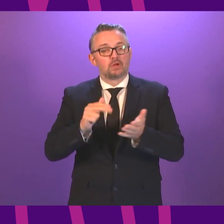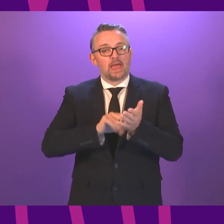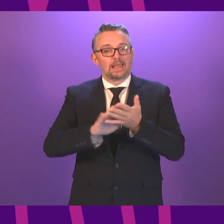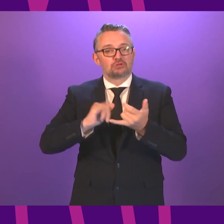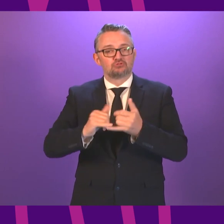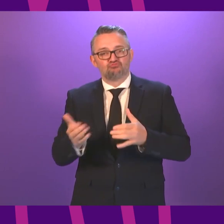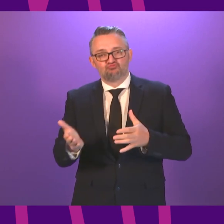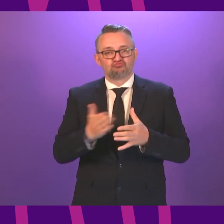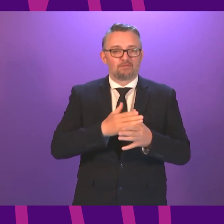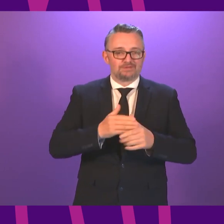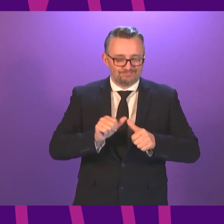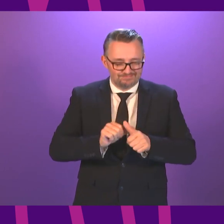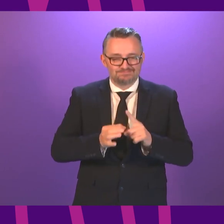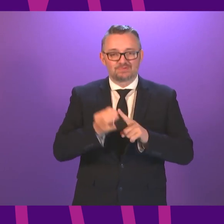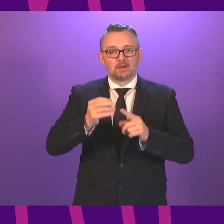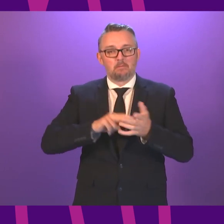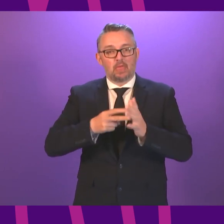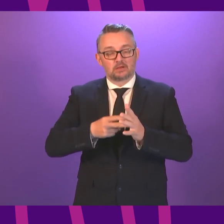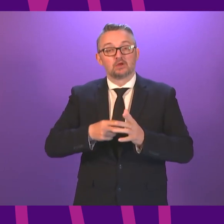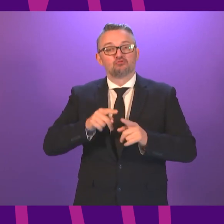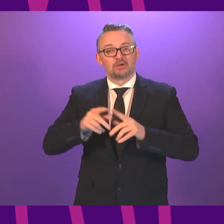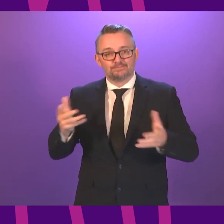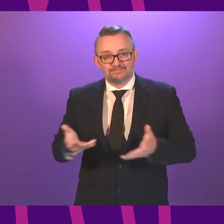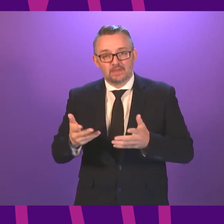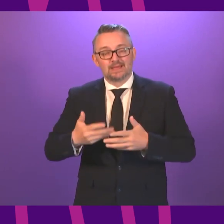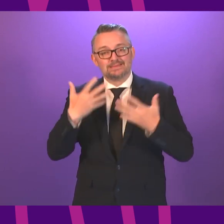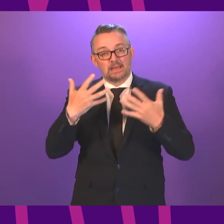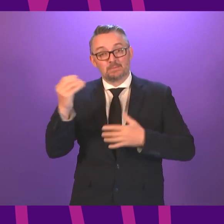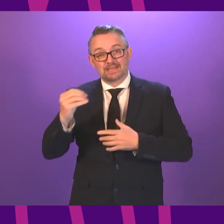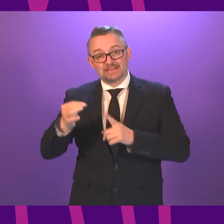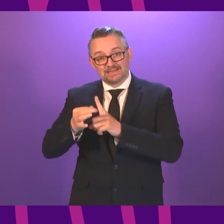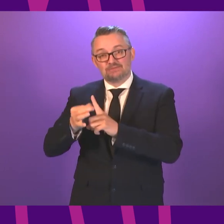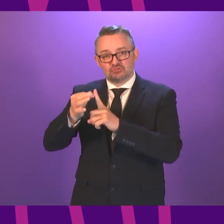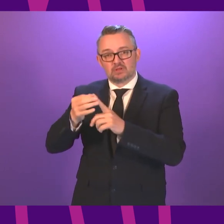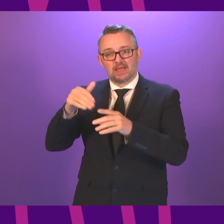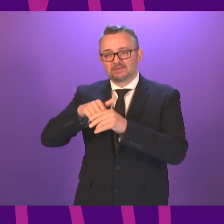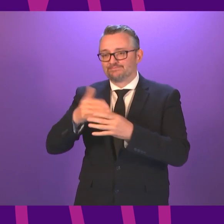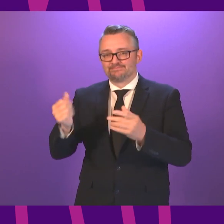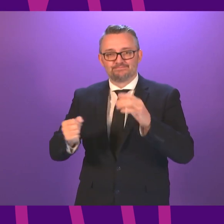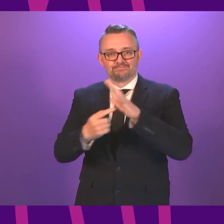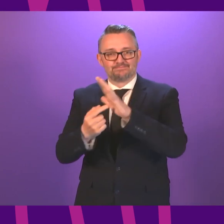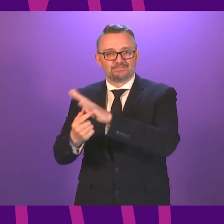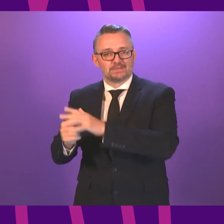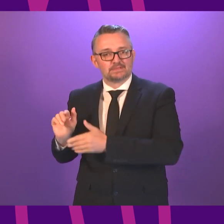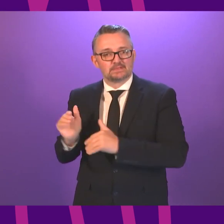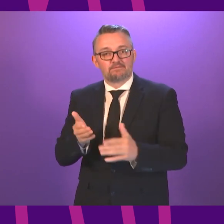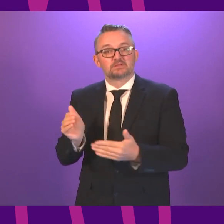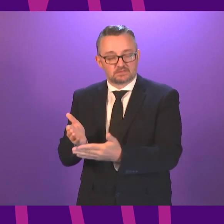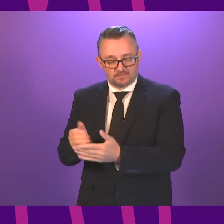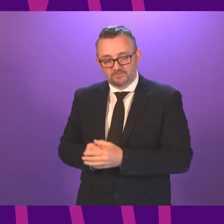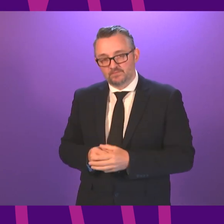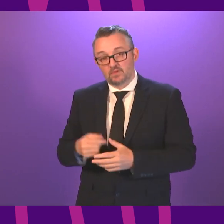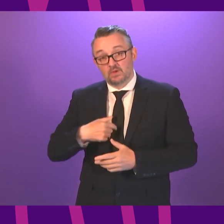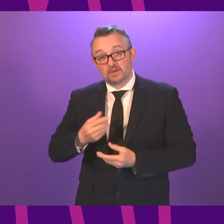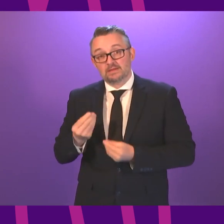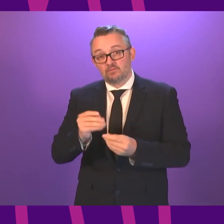out how we will achieve a 10% increase in activity in key services. We are already implementing a 4%